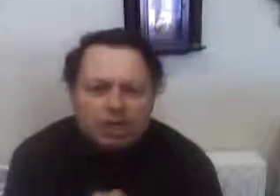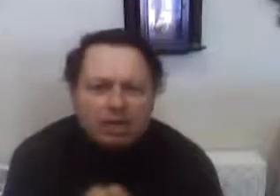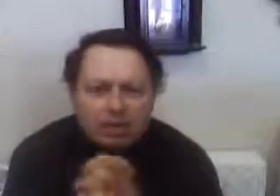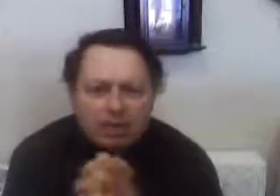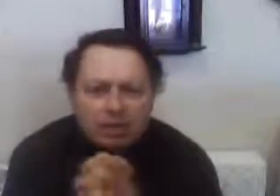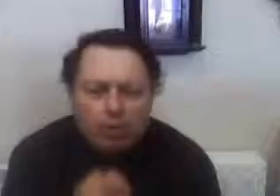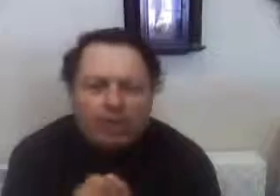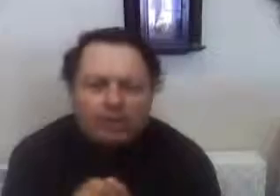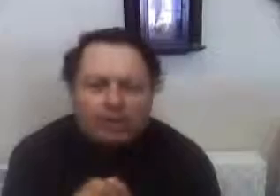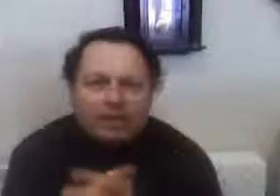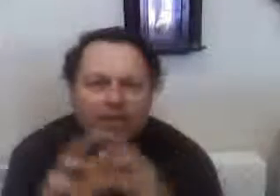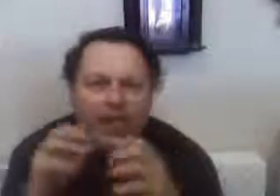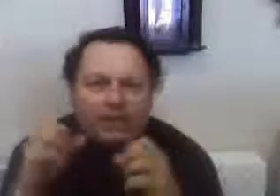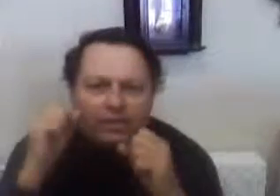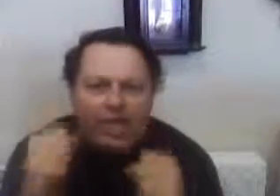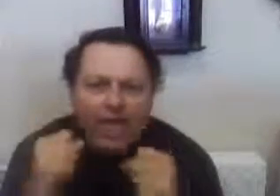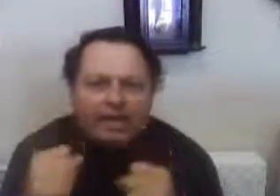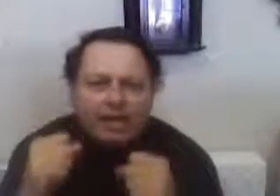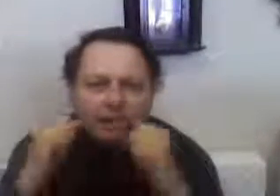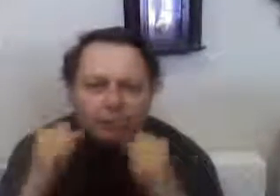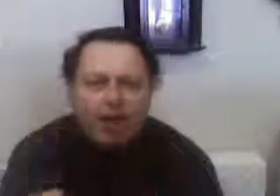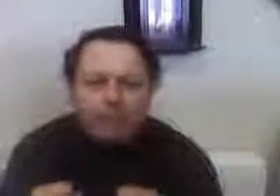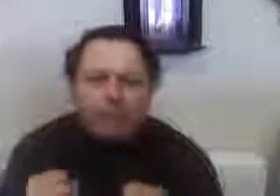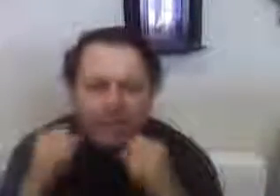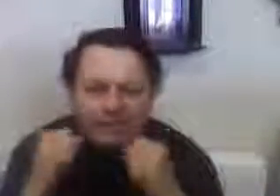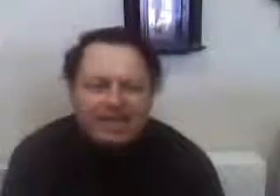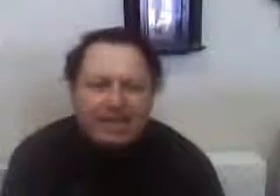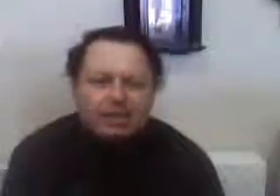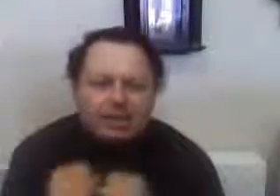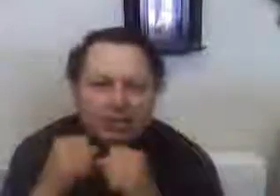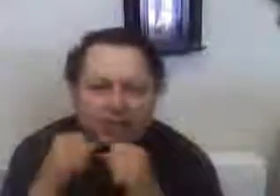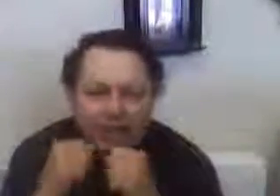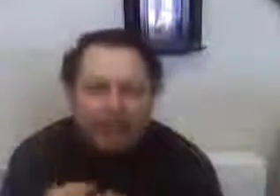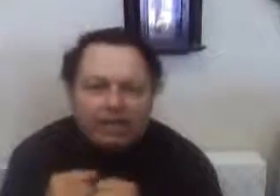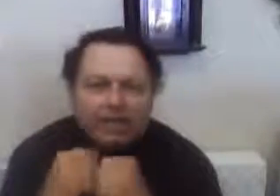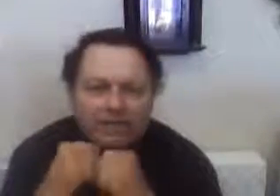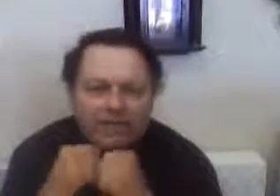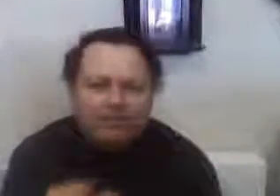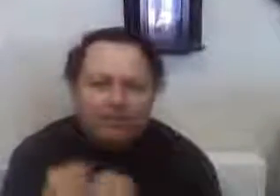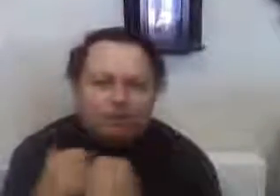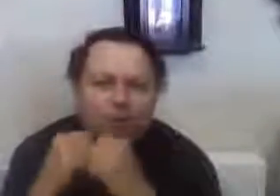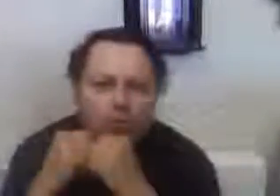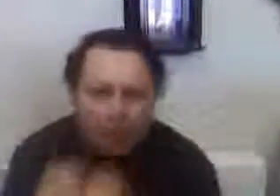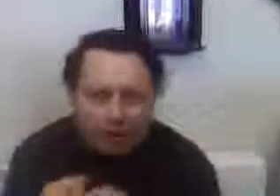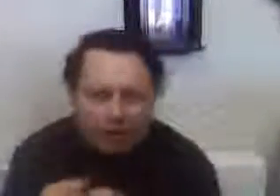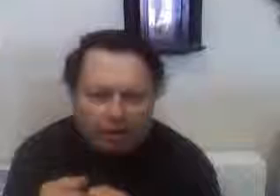with that they represent the individual worker.